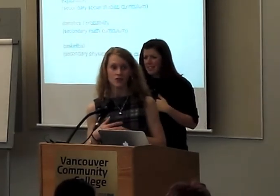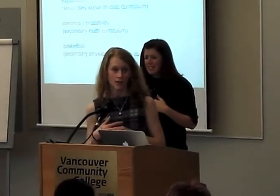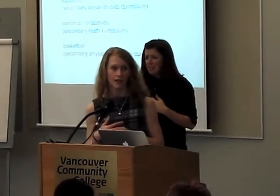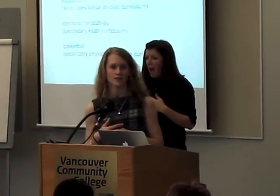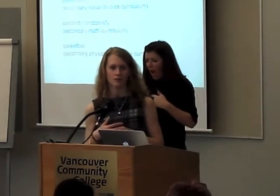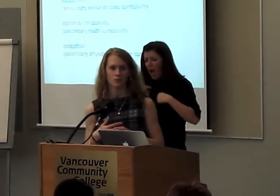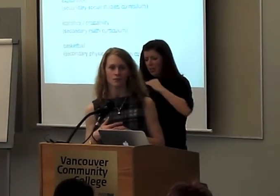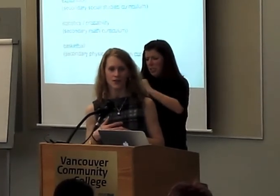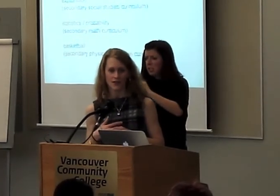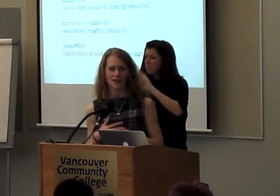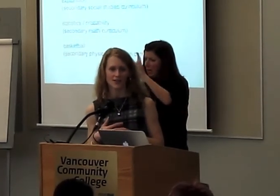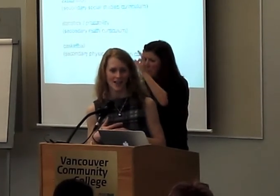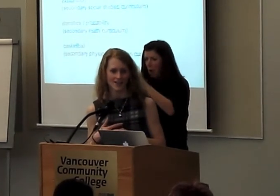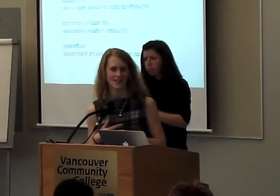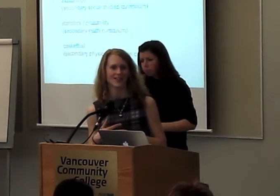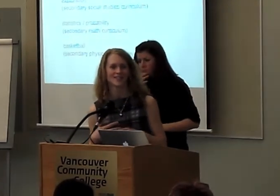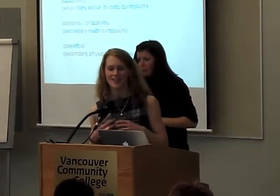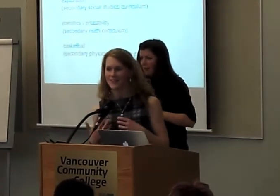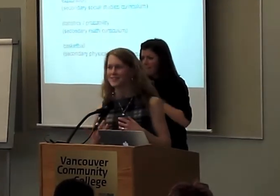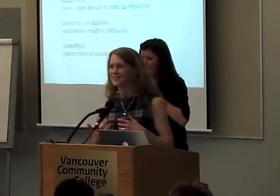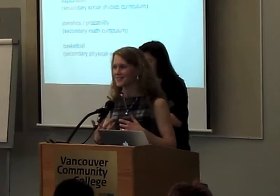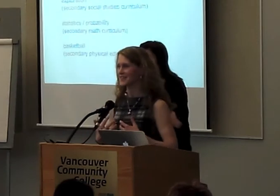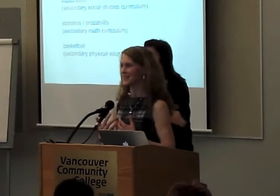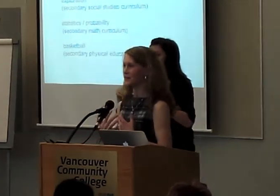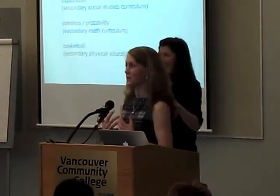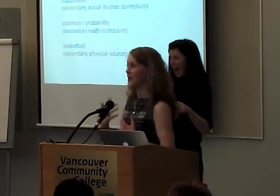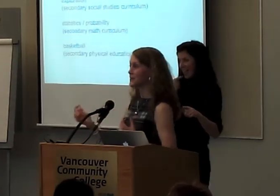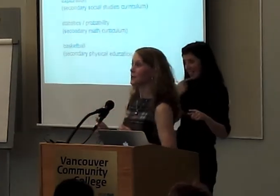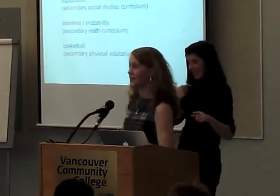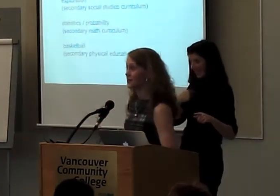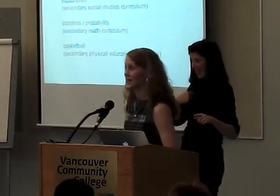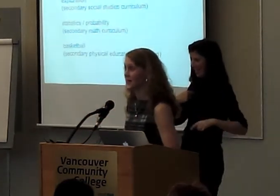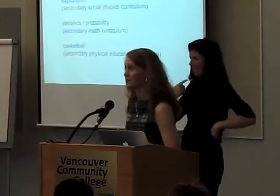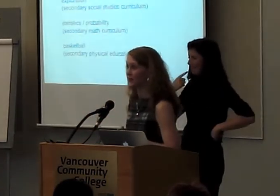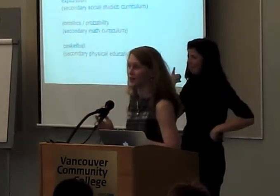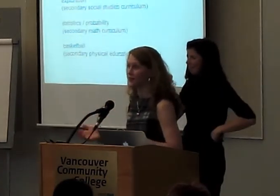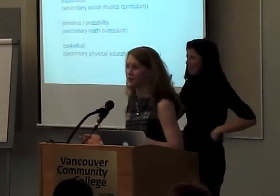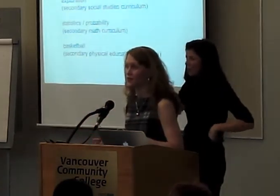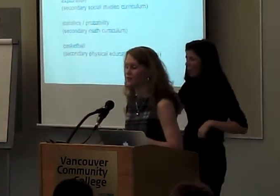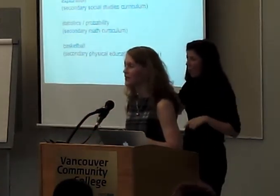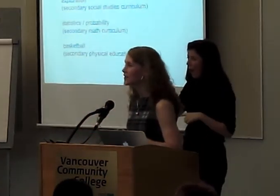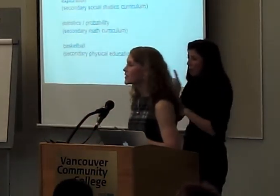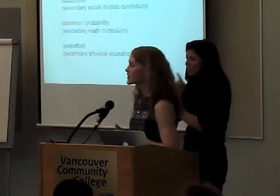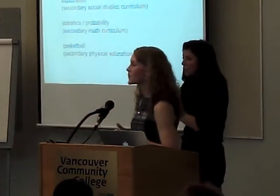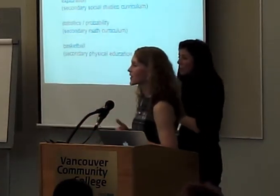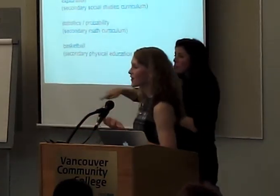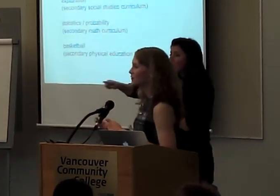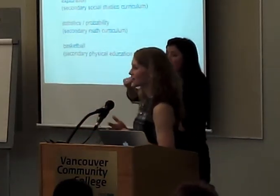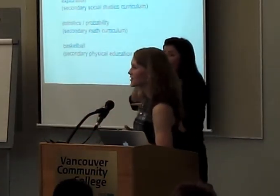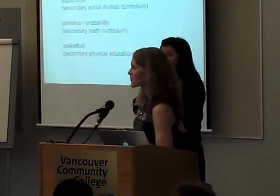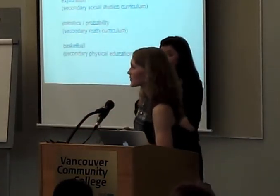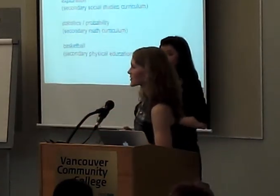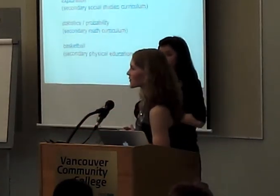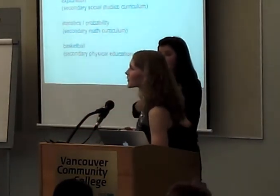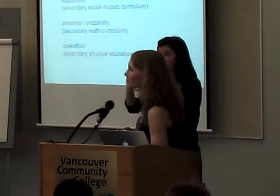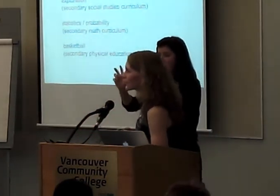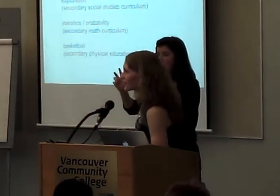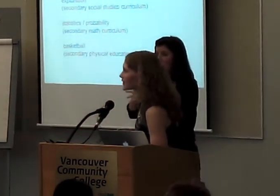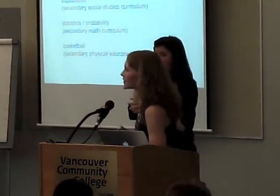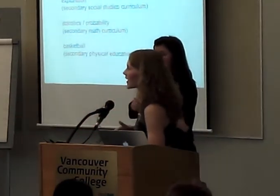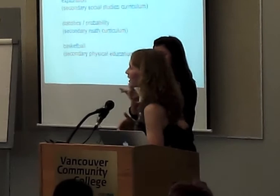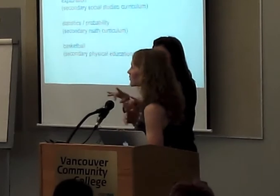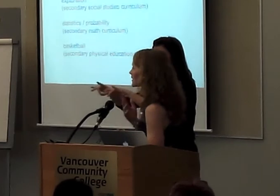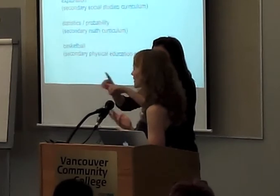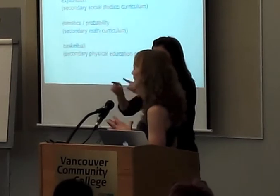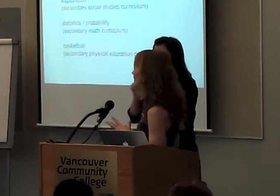enjoying physical education. There's a lot of students that, you know, the basketball players like it, but the others don't. So we had a conversation about what's heroic